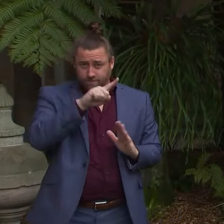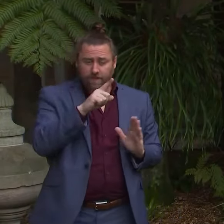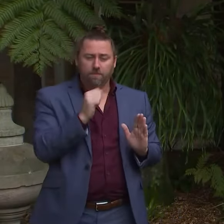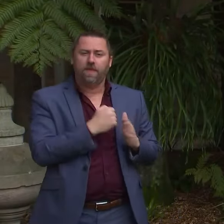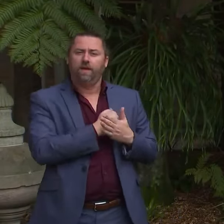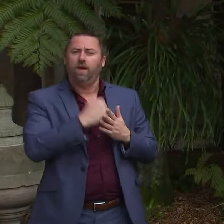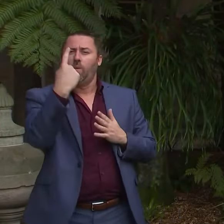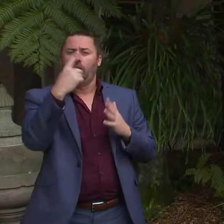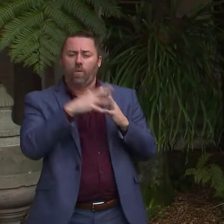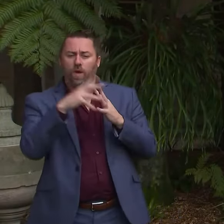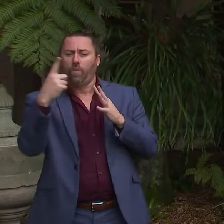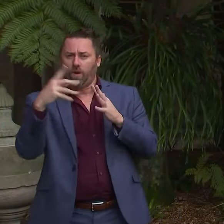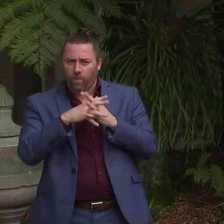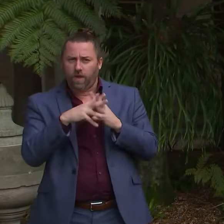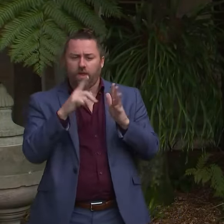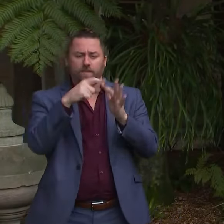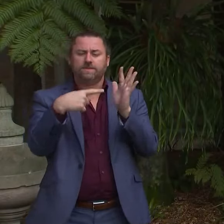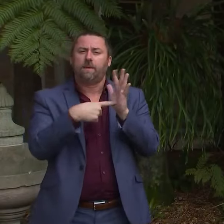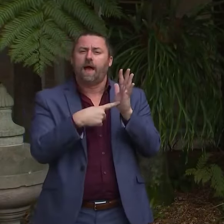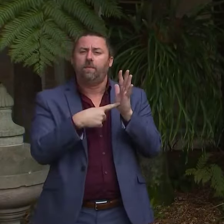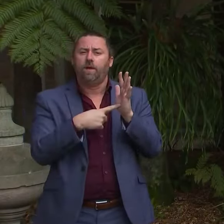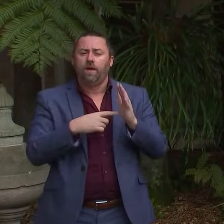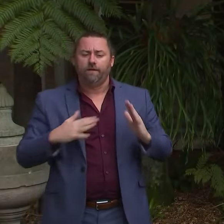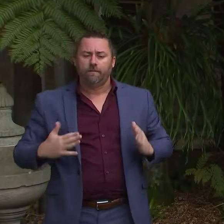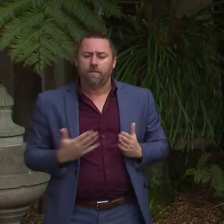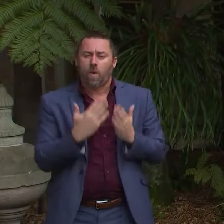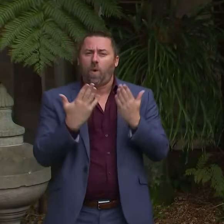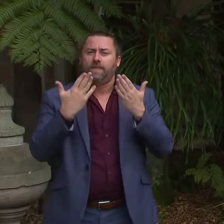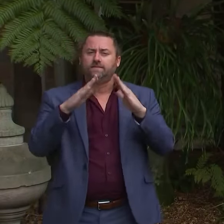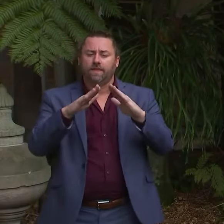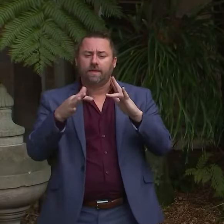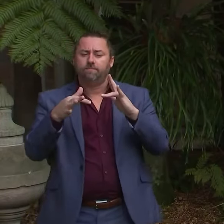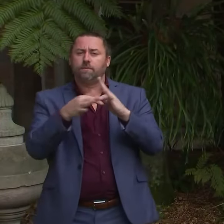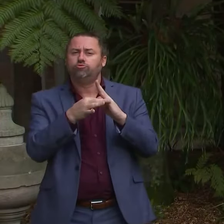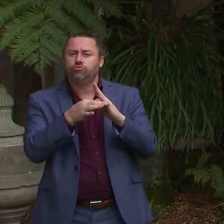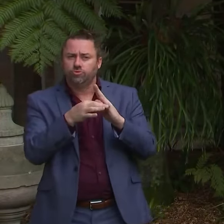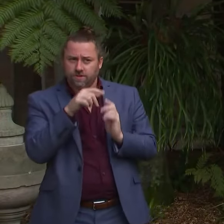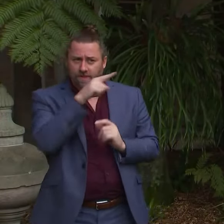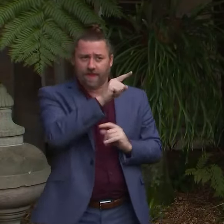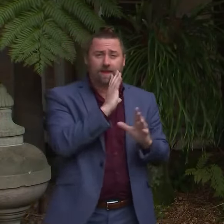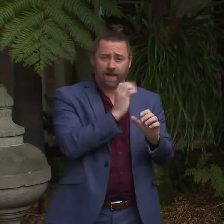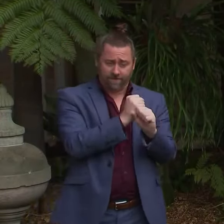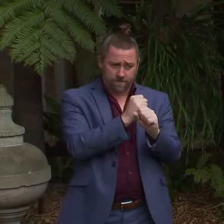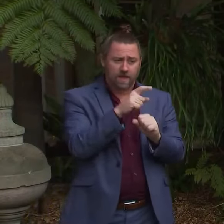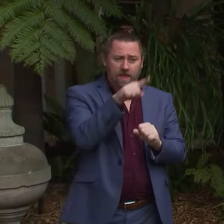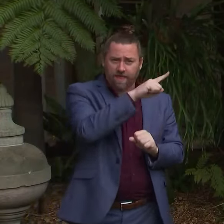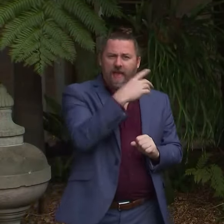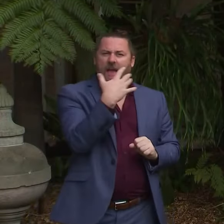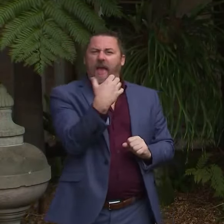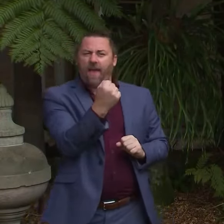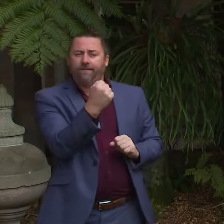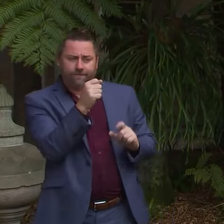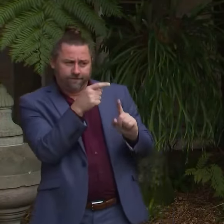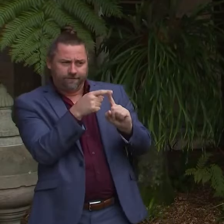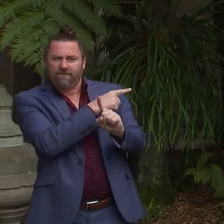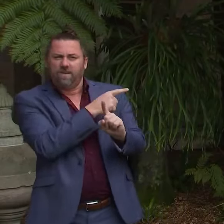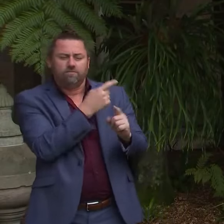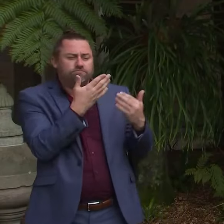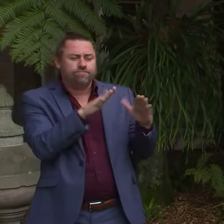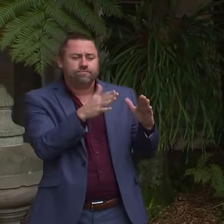receive a report from the Department of Births, Deaths and Marriages that includes anyone who has died with a recently